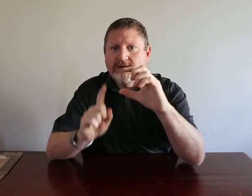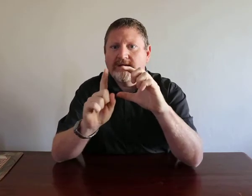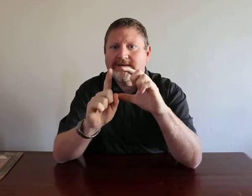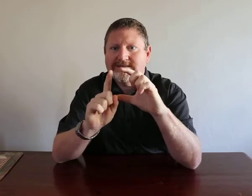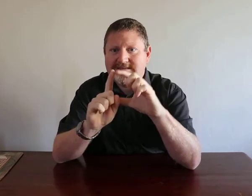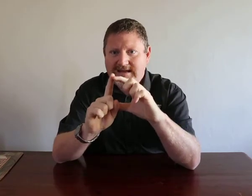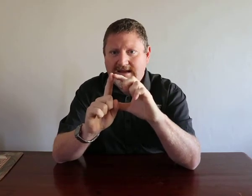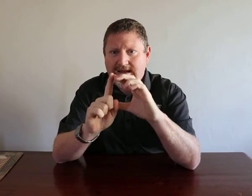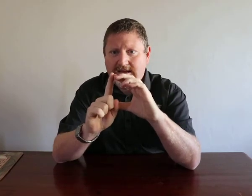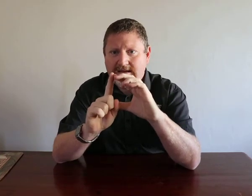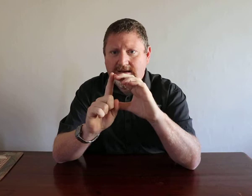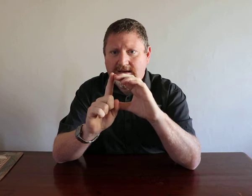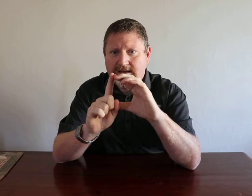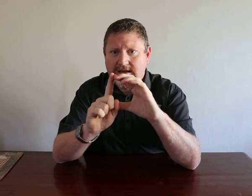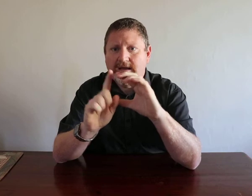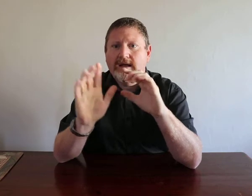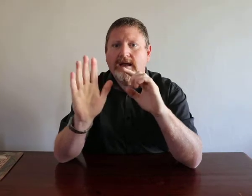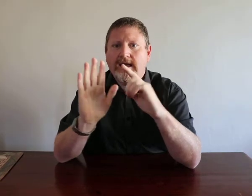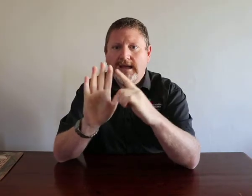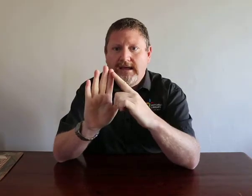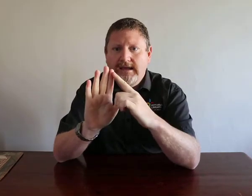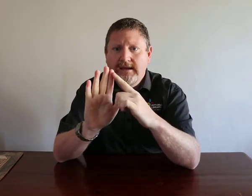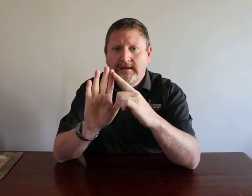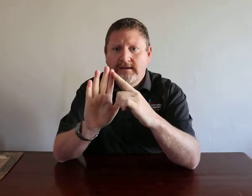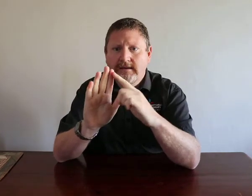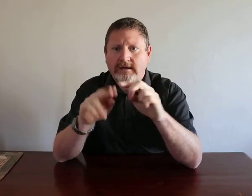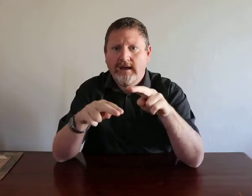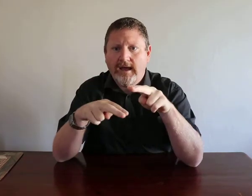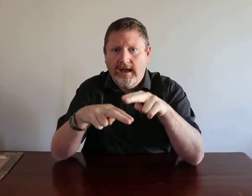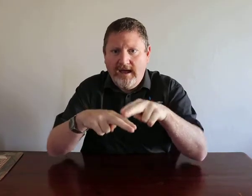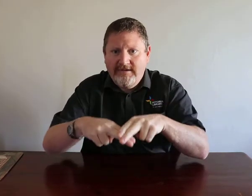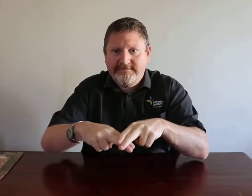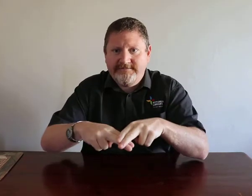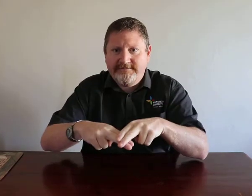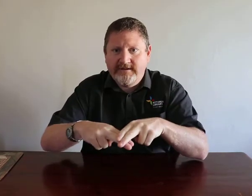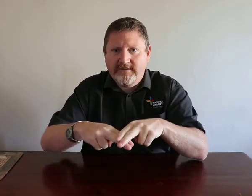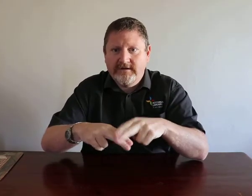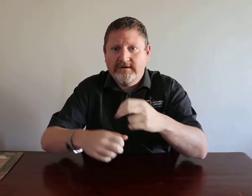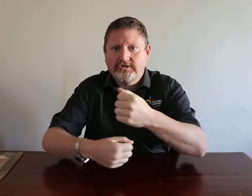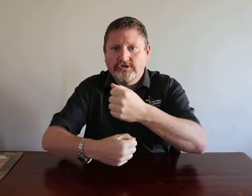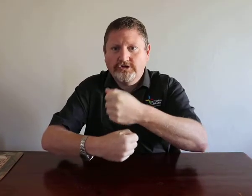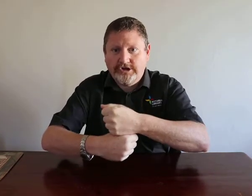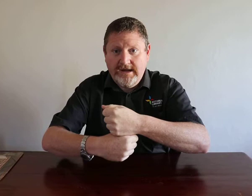D, E, F, G,